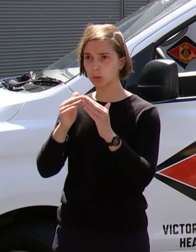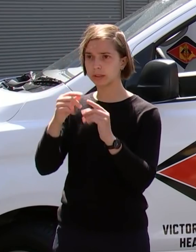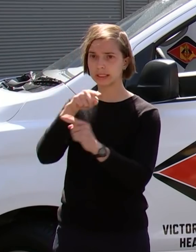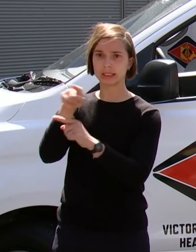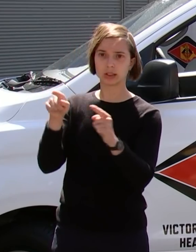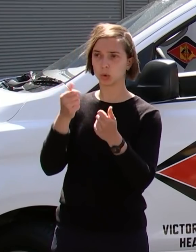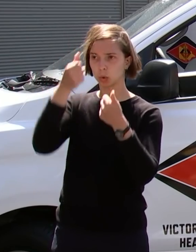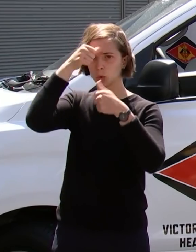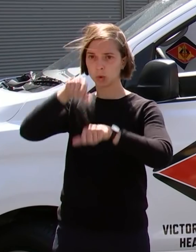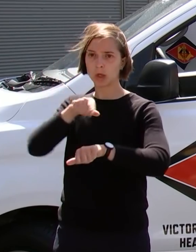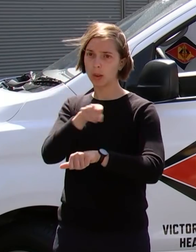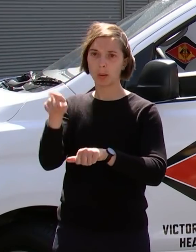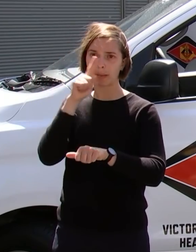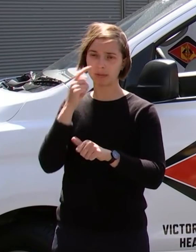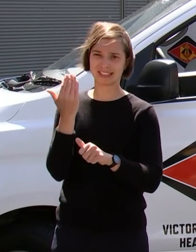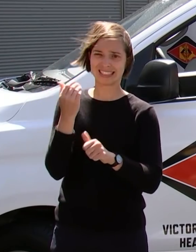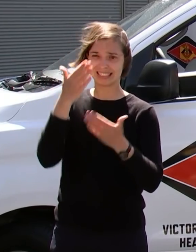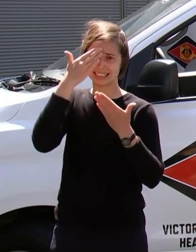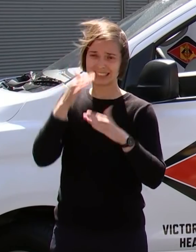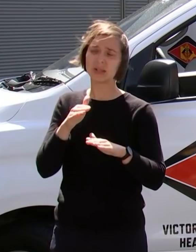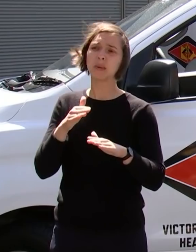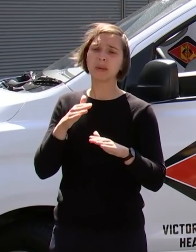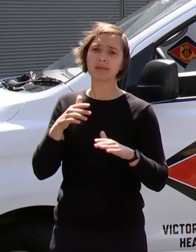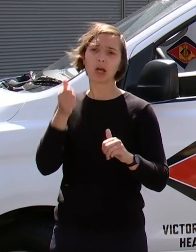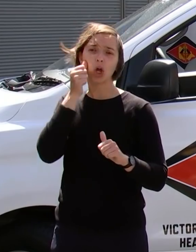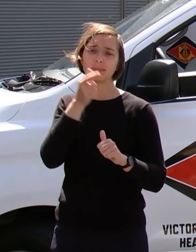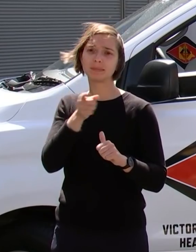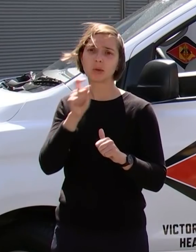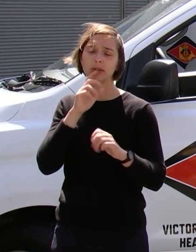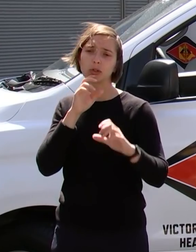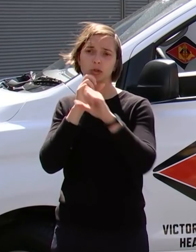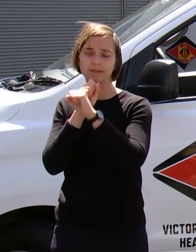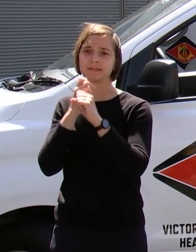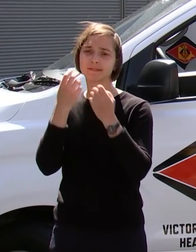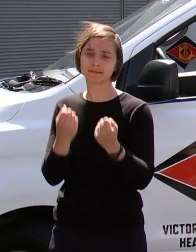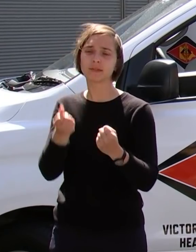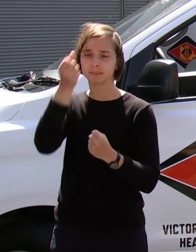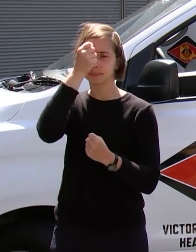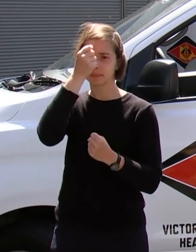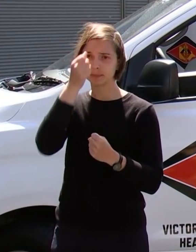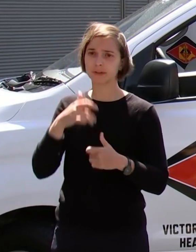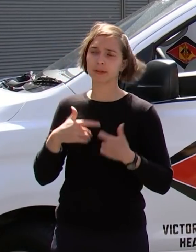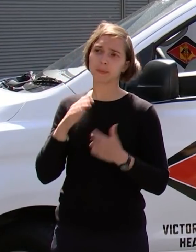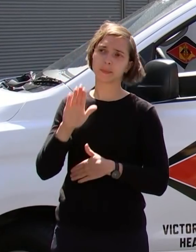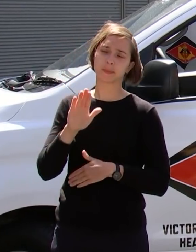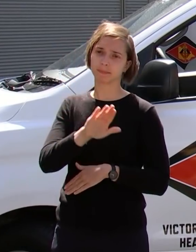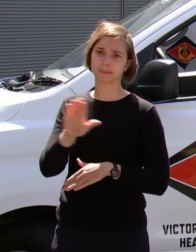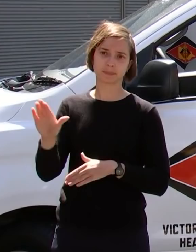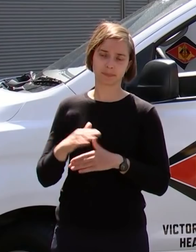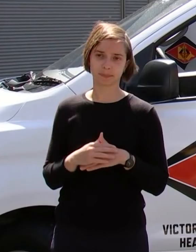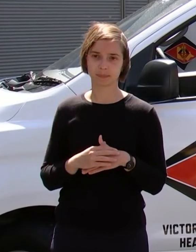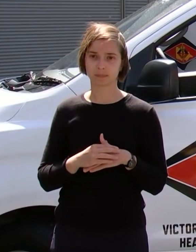of those people who have tragically passed away. There were also some 56